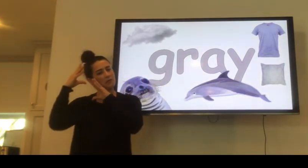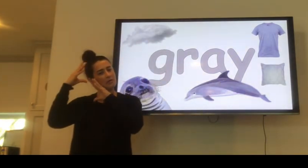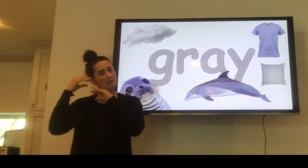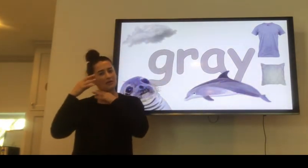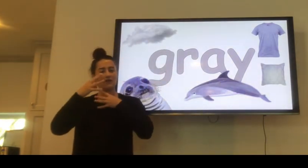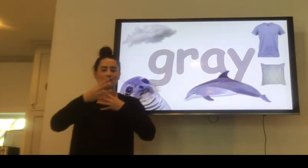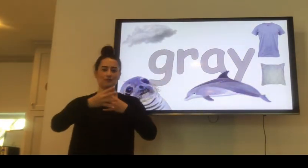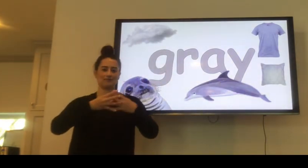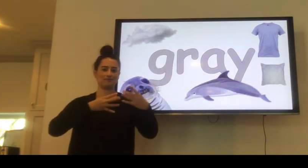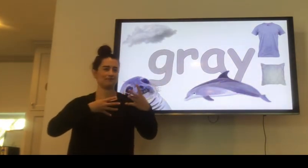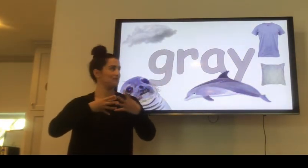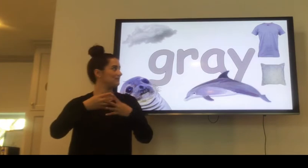Pillows are gray.